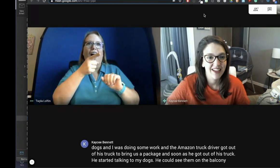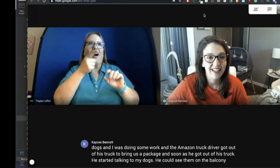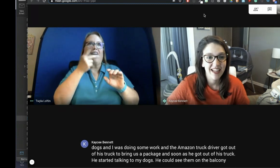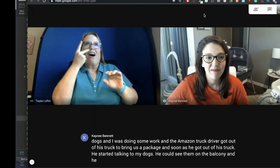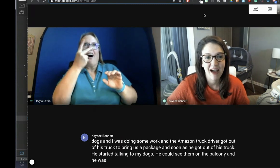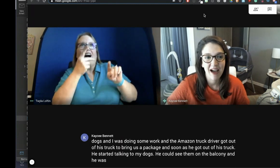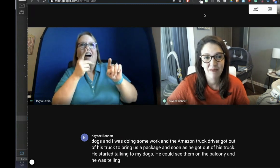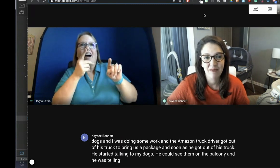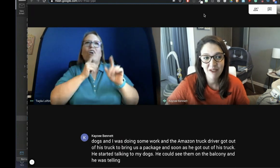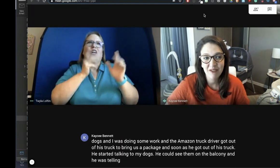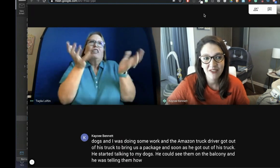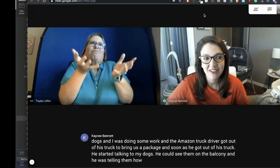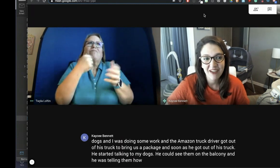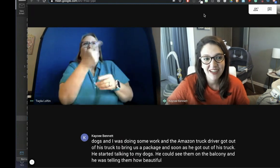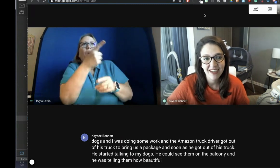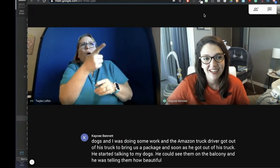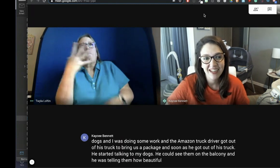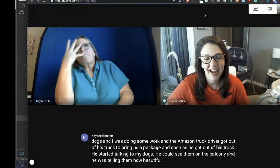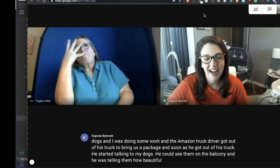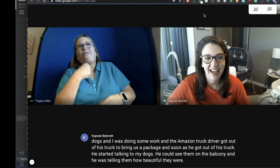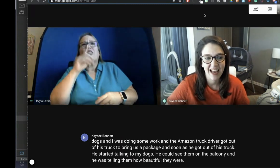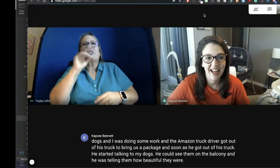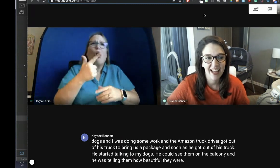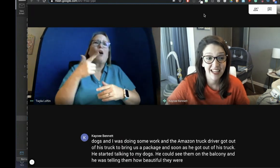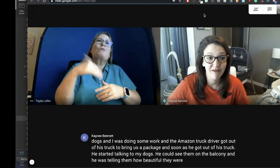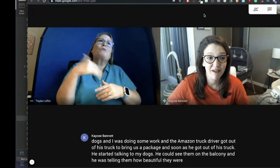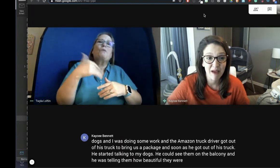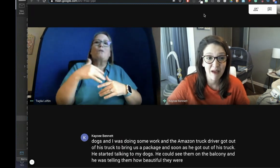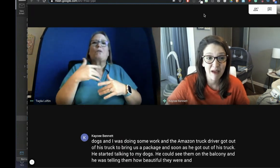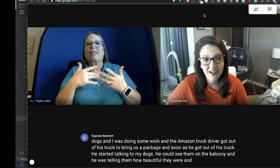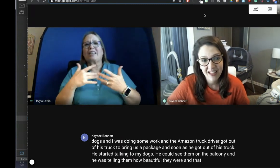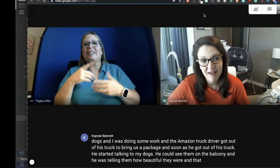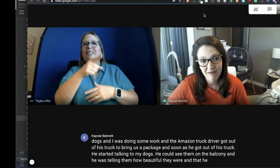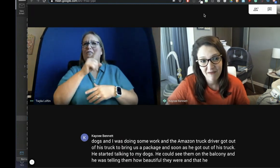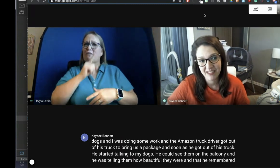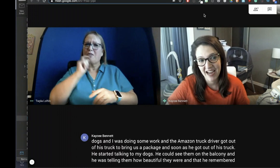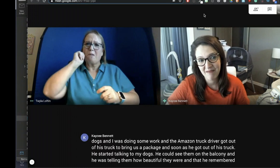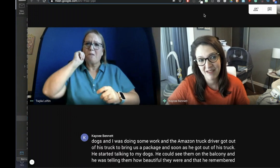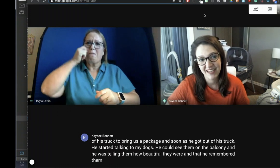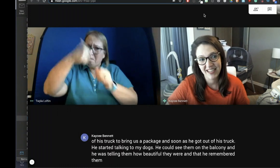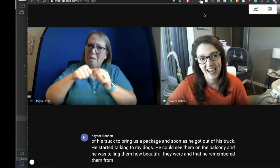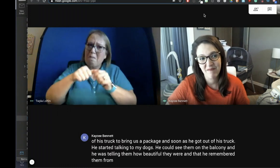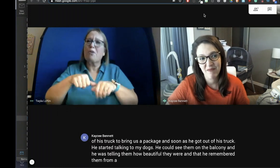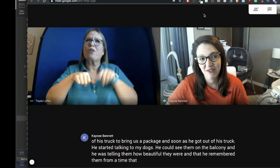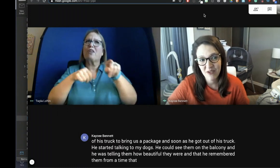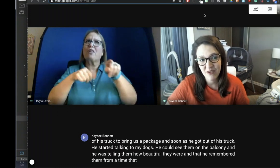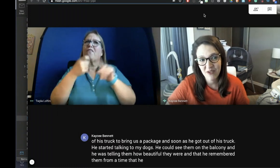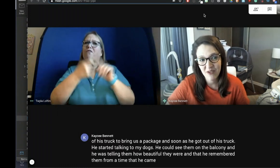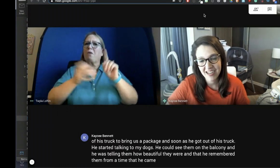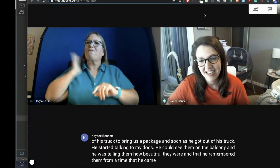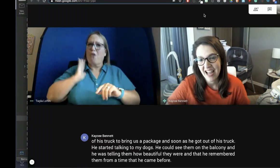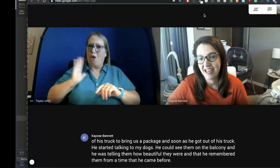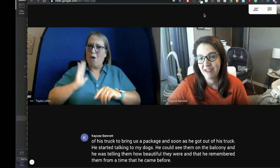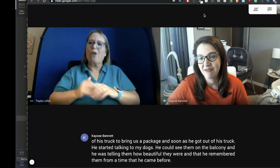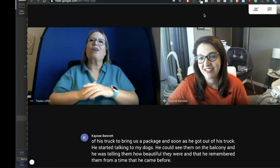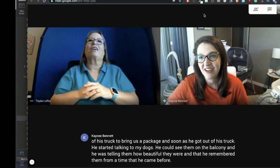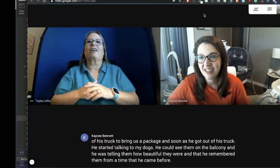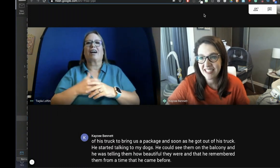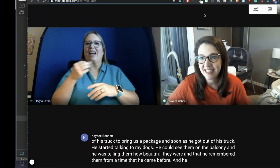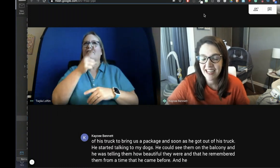them how beautiful they were and that he remembered them from a time that he came before. And he was so excited